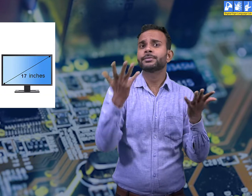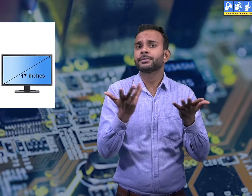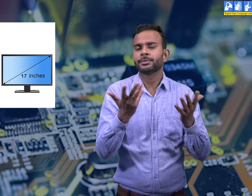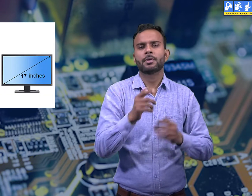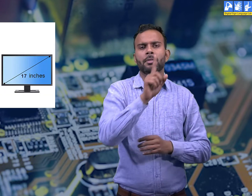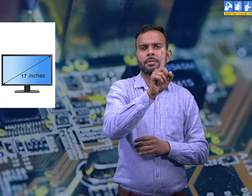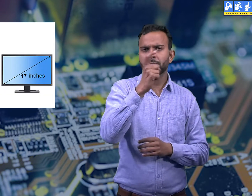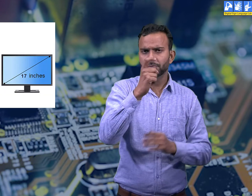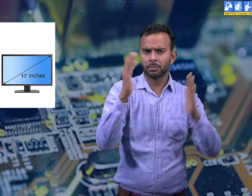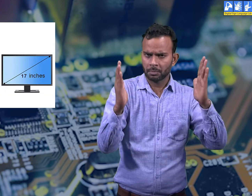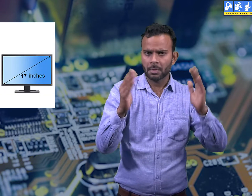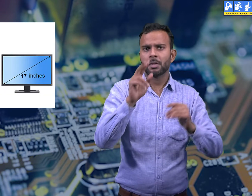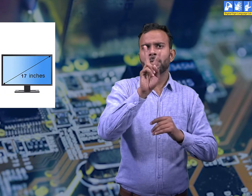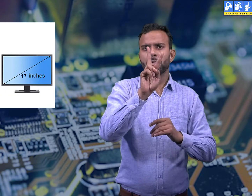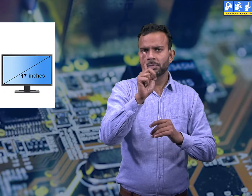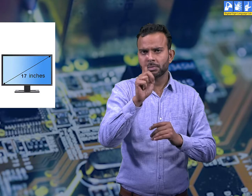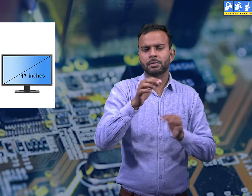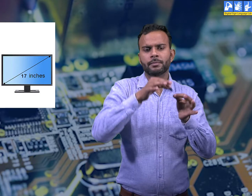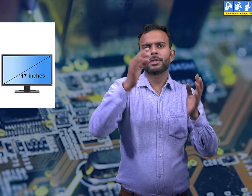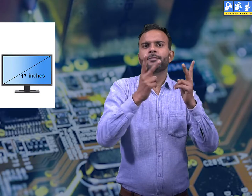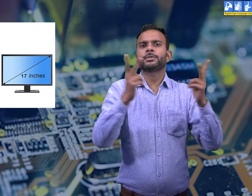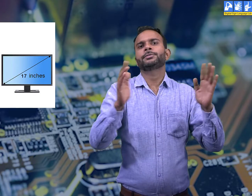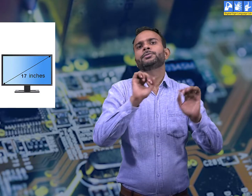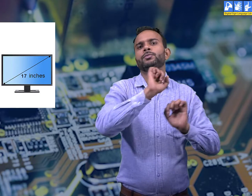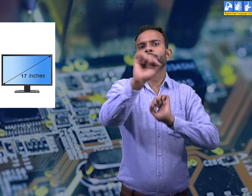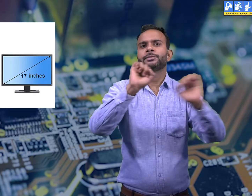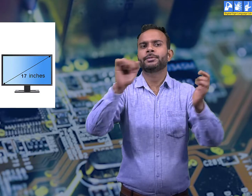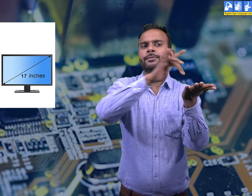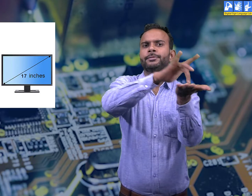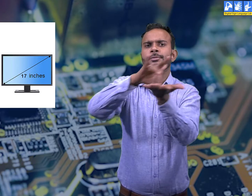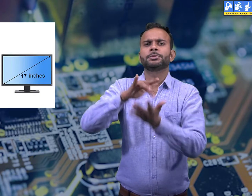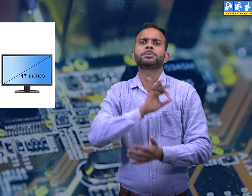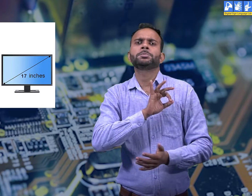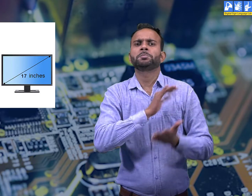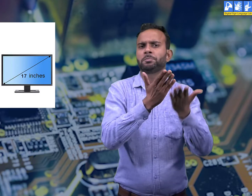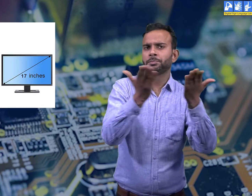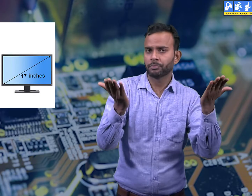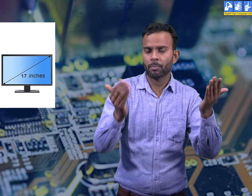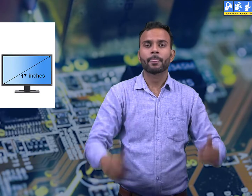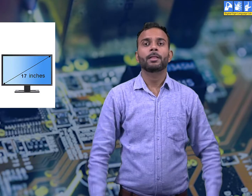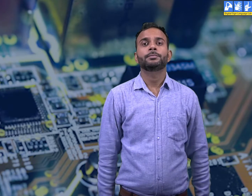17 inch, 19 inch and 21 inch etc. as per the preferences.